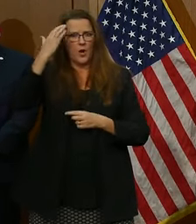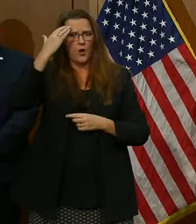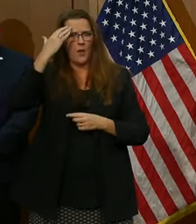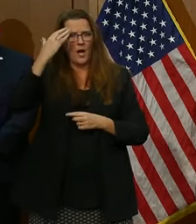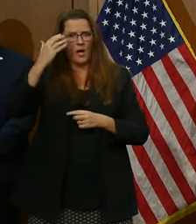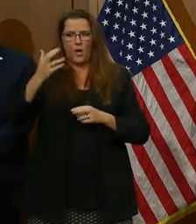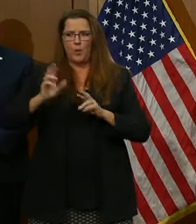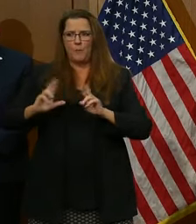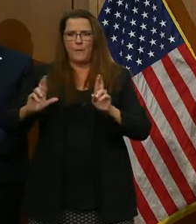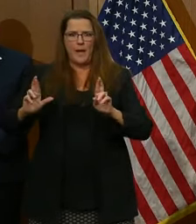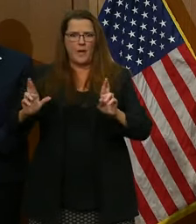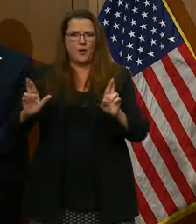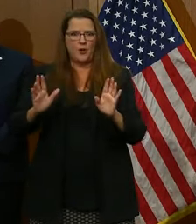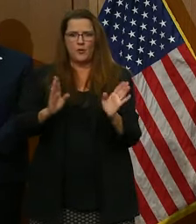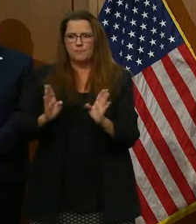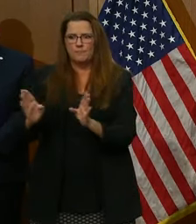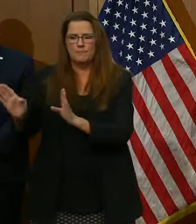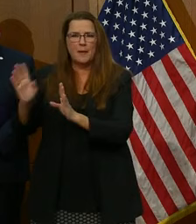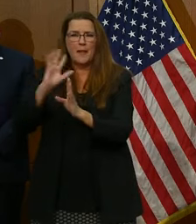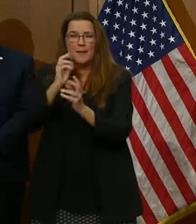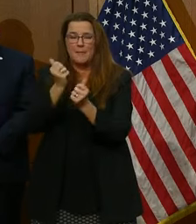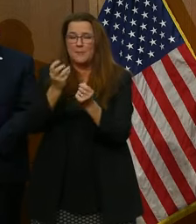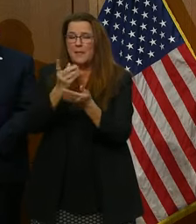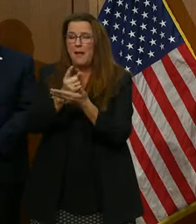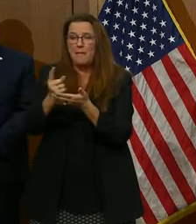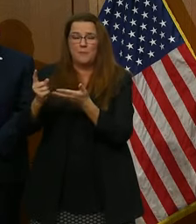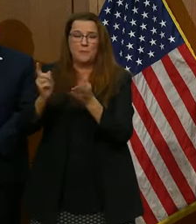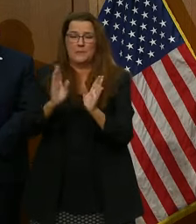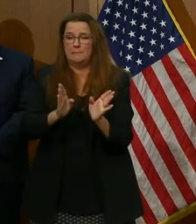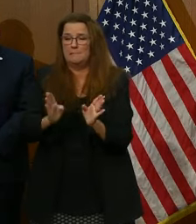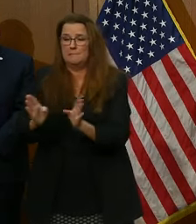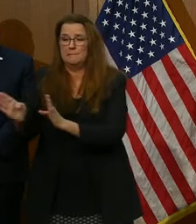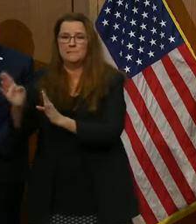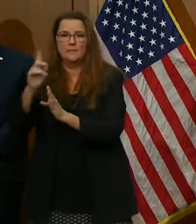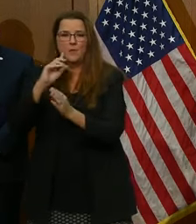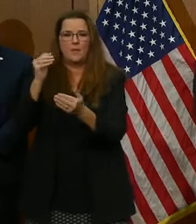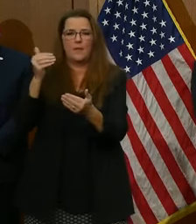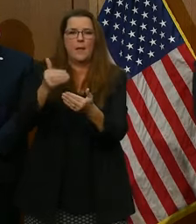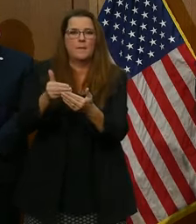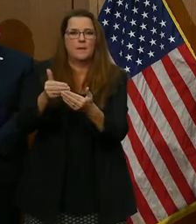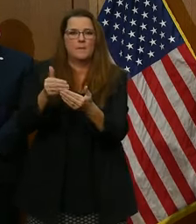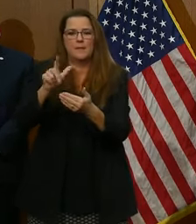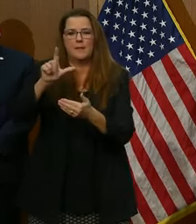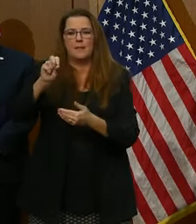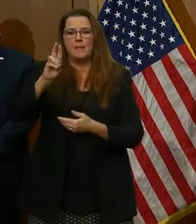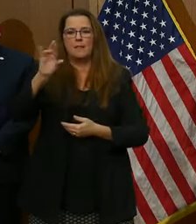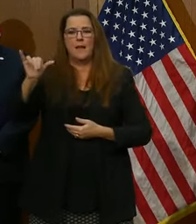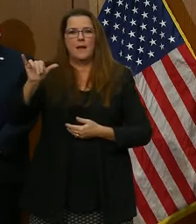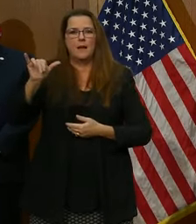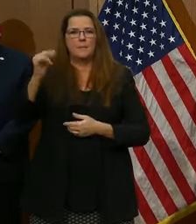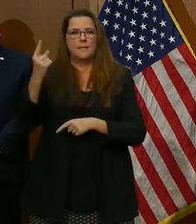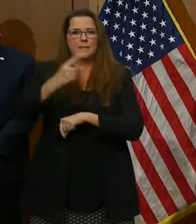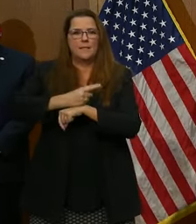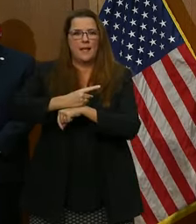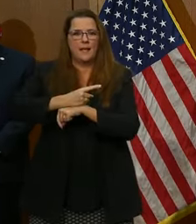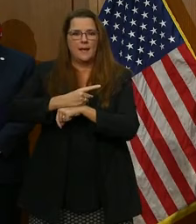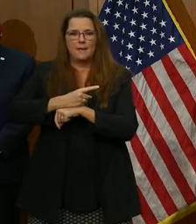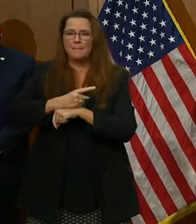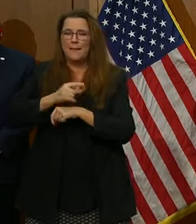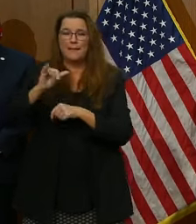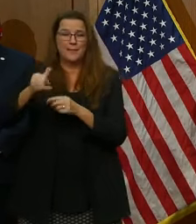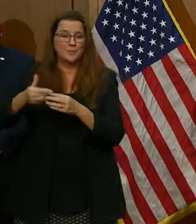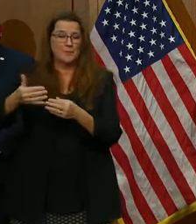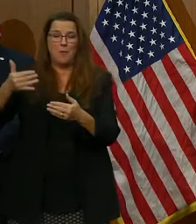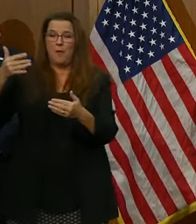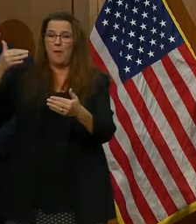we've been planning for weeks for the upcoming lobby day. We did this long before the